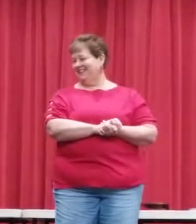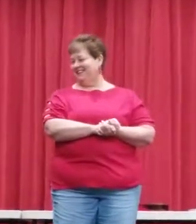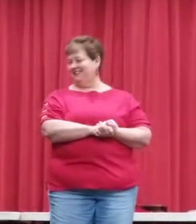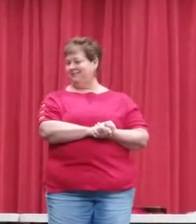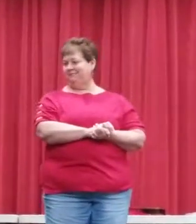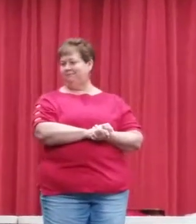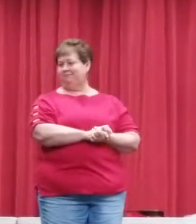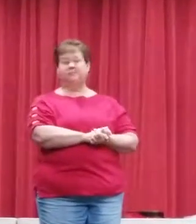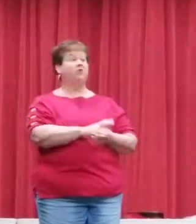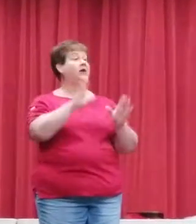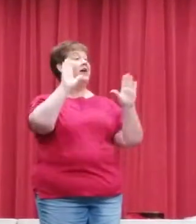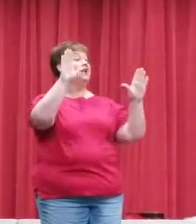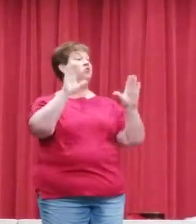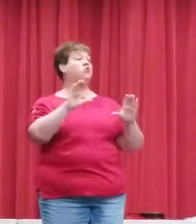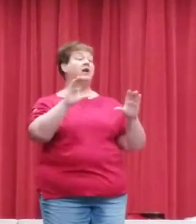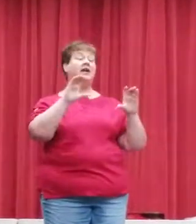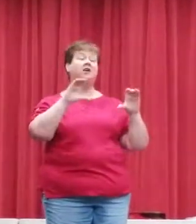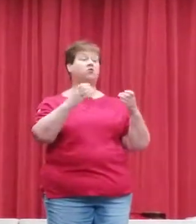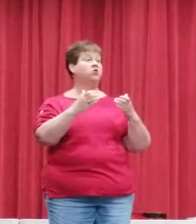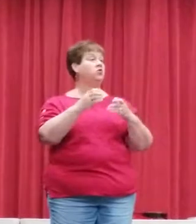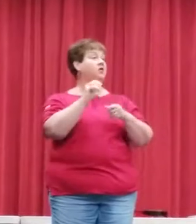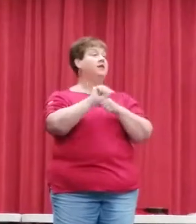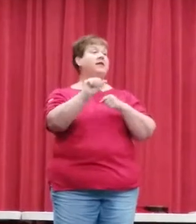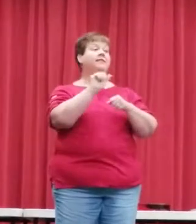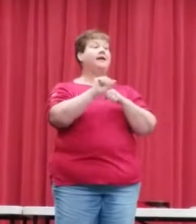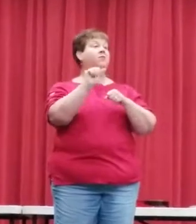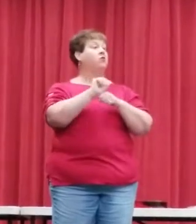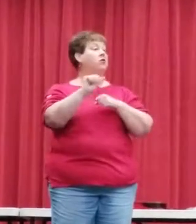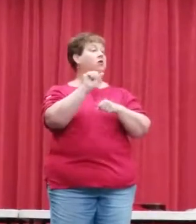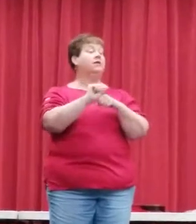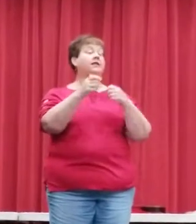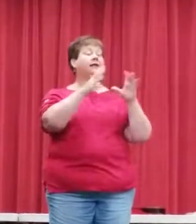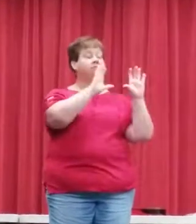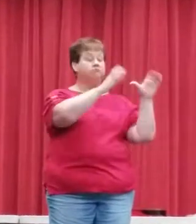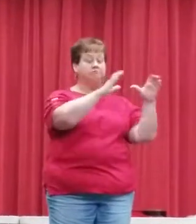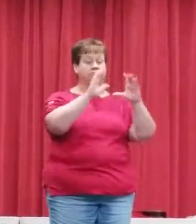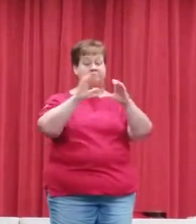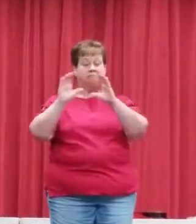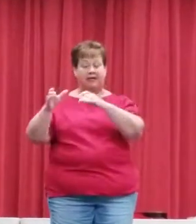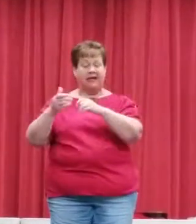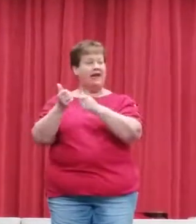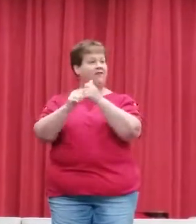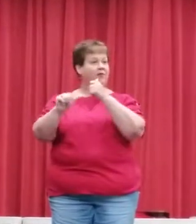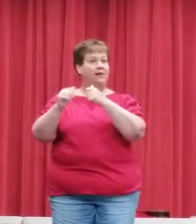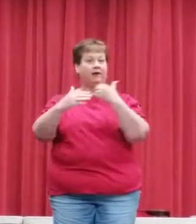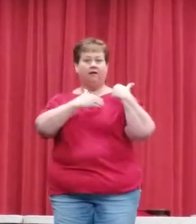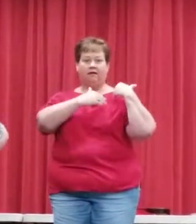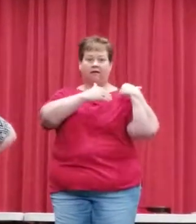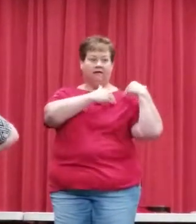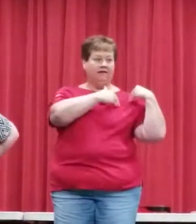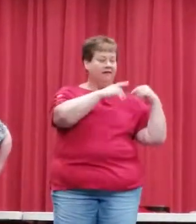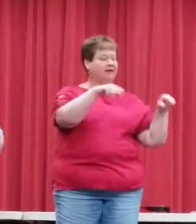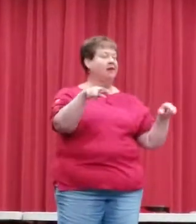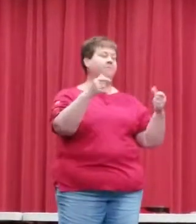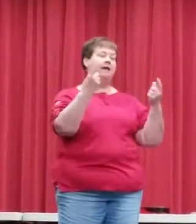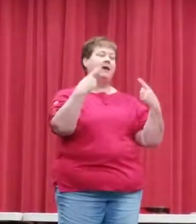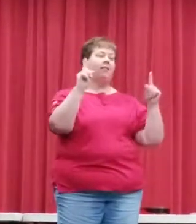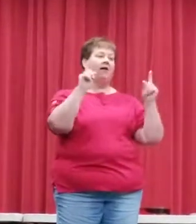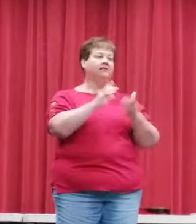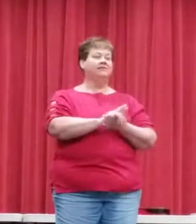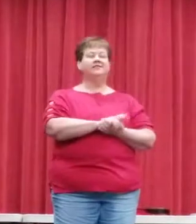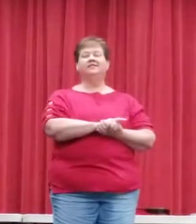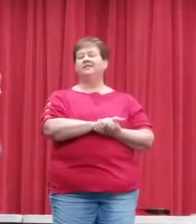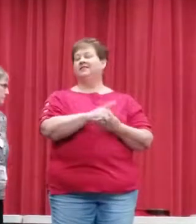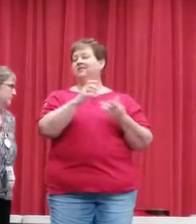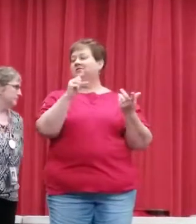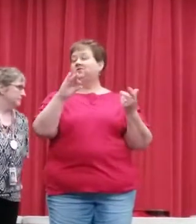All right, we had a really great crew, and they broke up the work, and everybody took a little bit, and I think made a lot of it. So, of